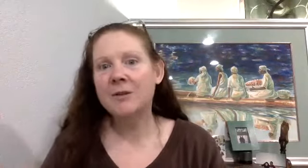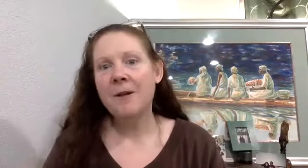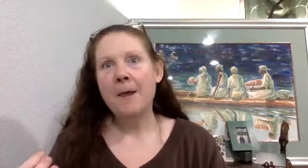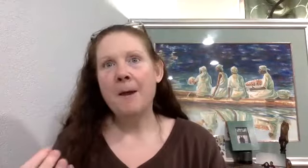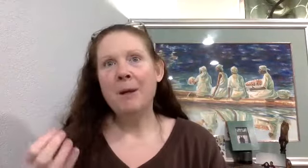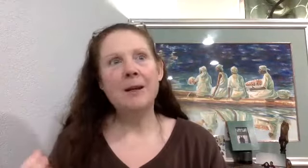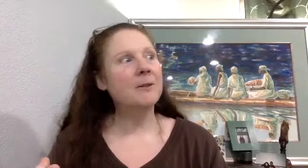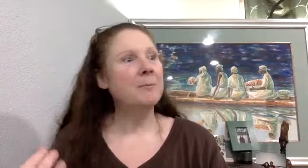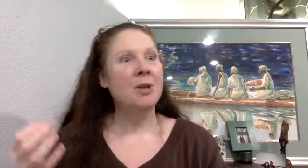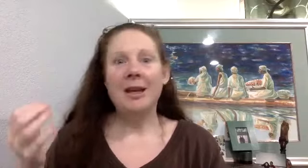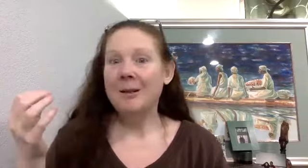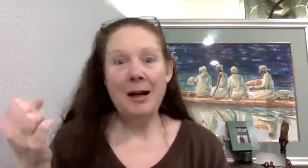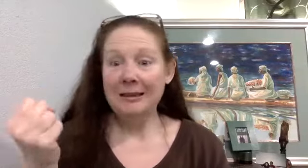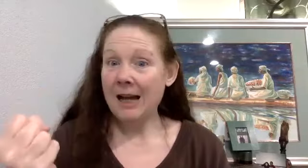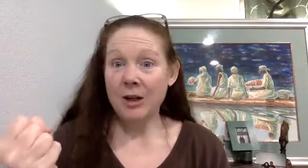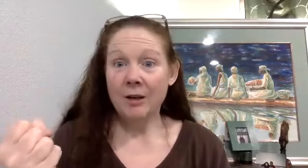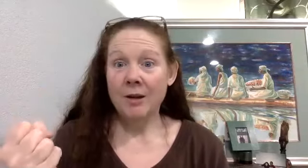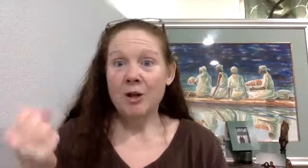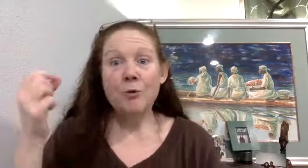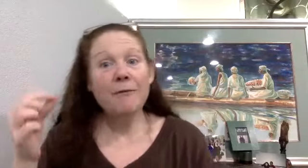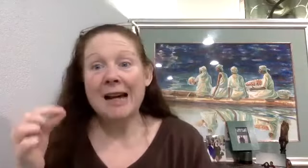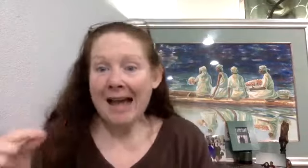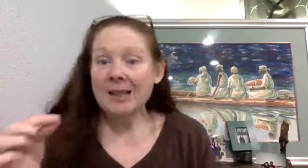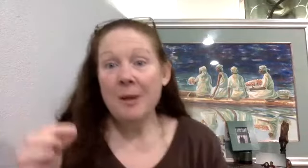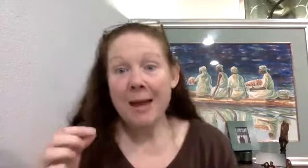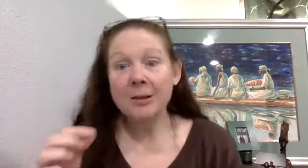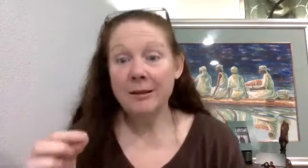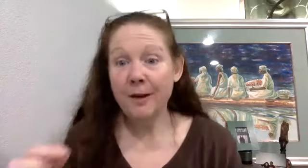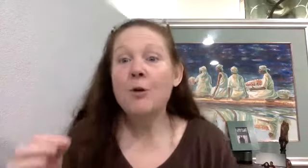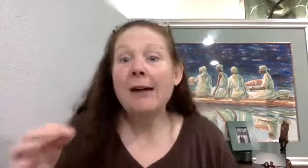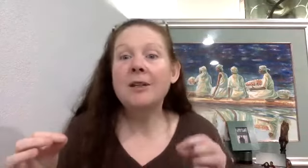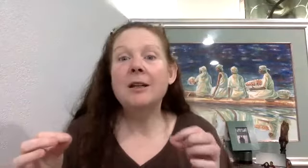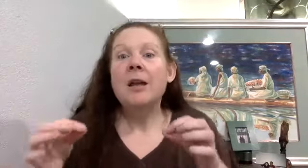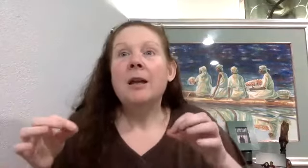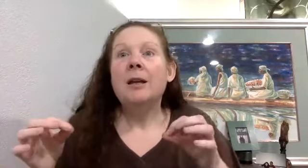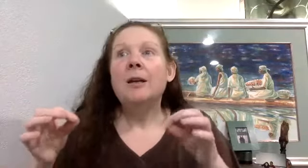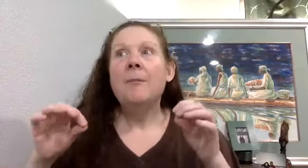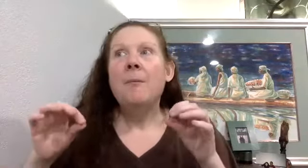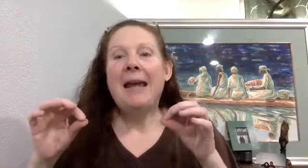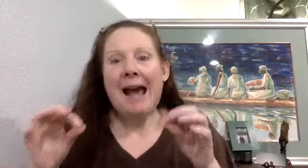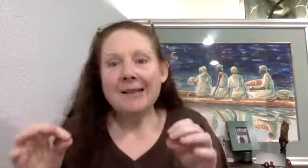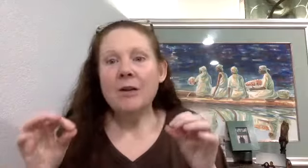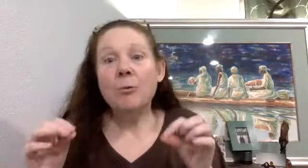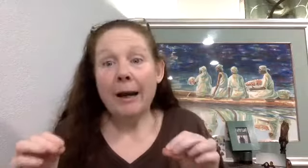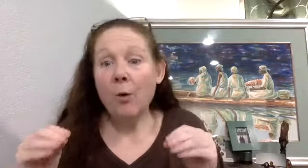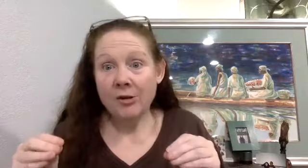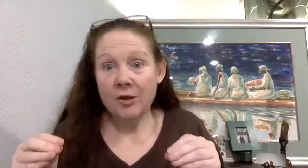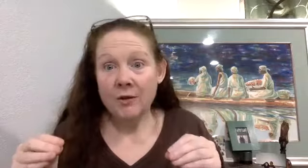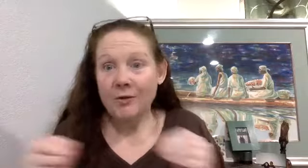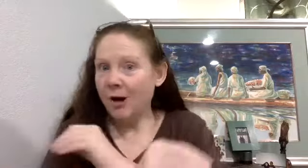because it's about logic. You have got to be mentally fit. have to be asking the right questions. No